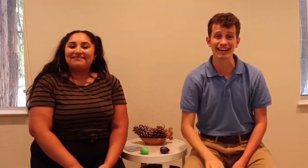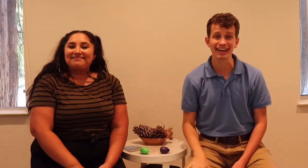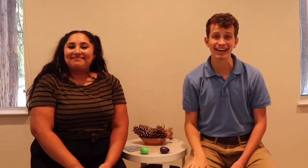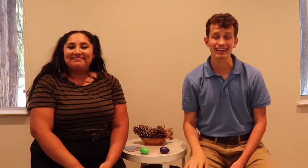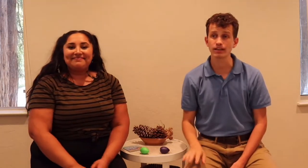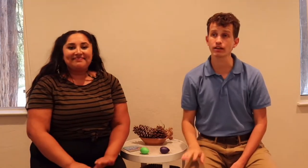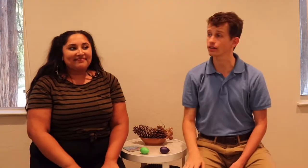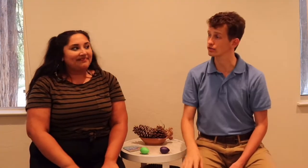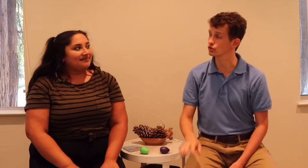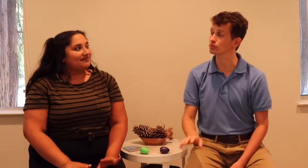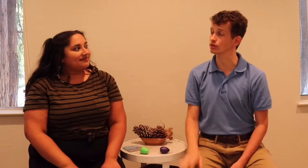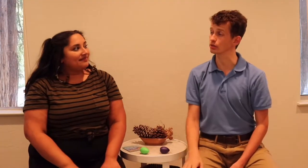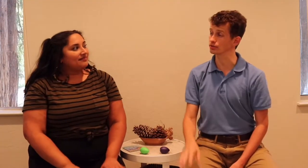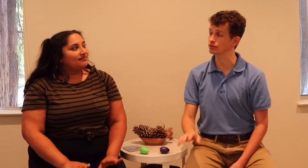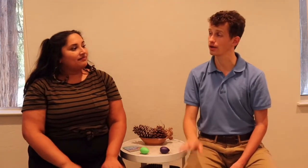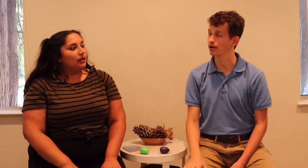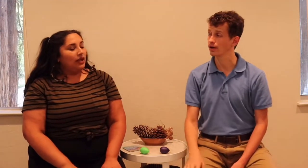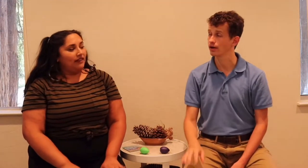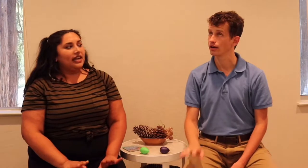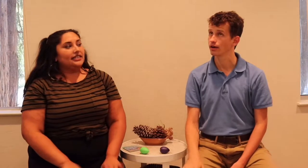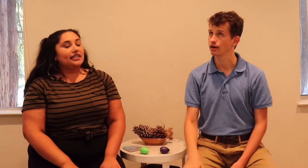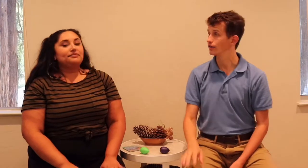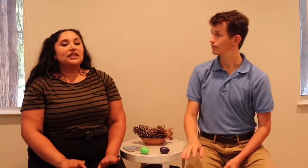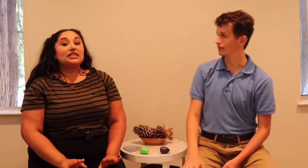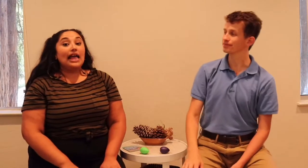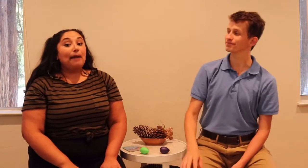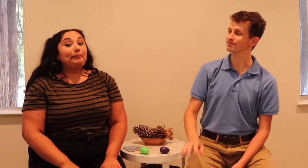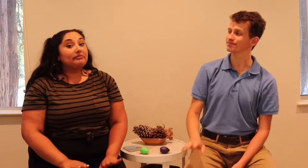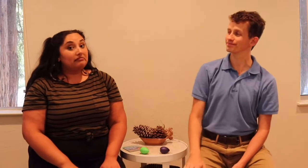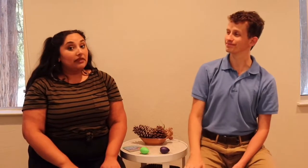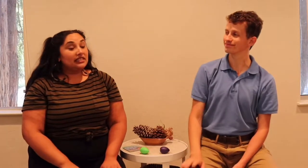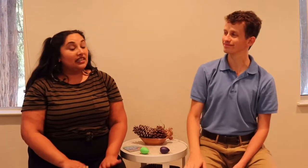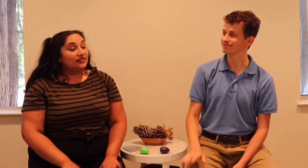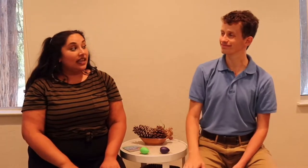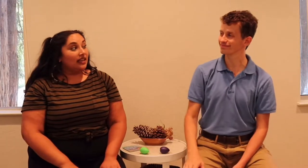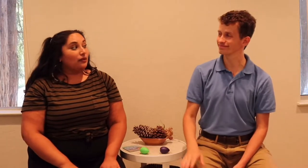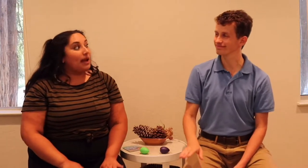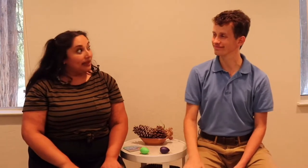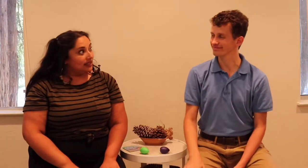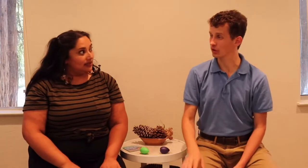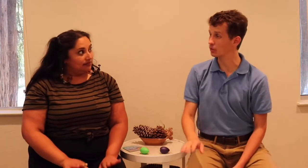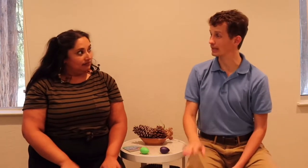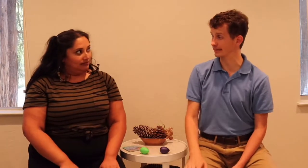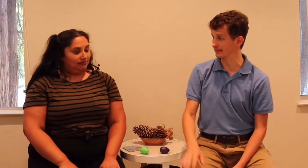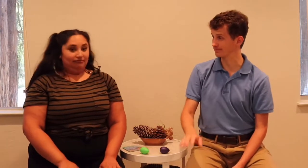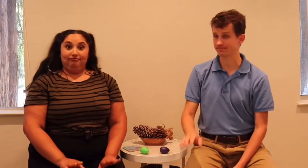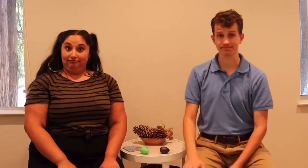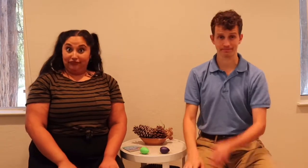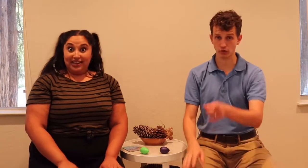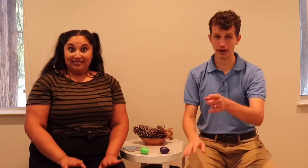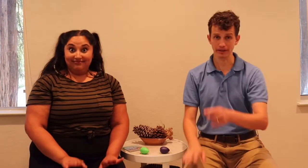You know, that's too many words. We'll have an idea. Let's clap instead of saying rabbit. Oh, I like it. Try it.